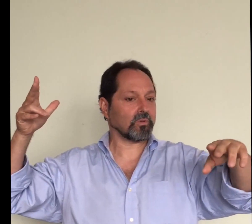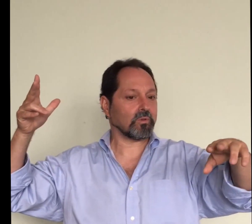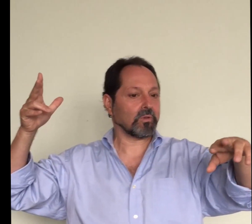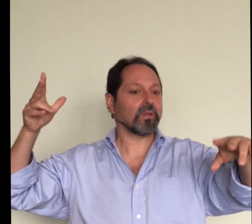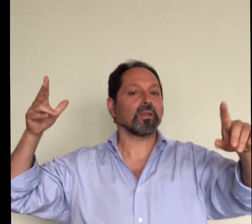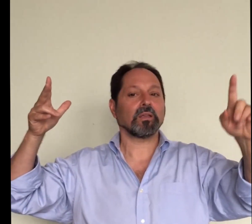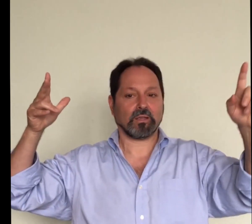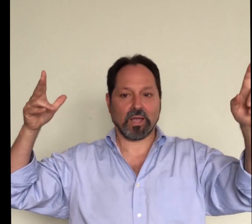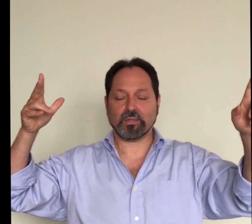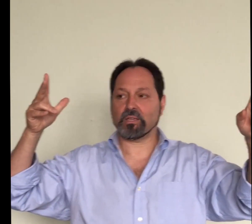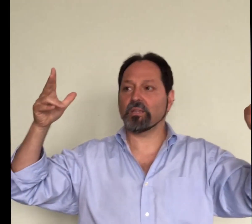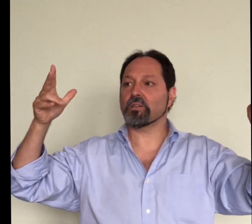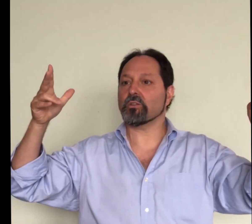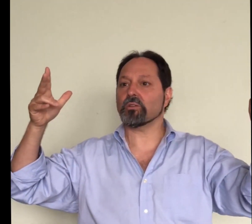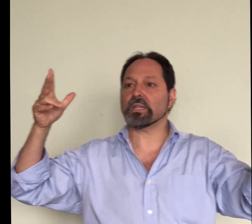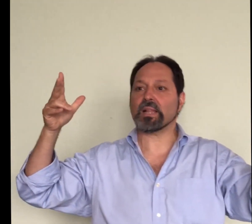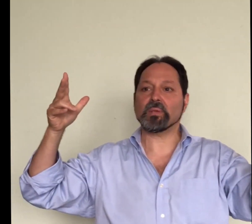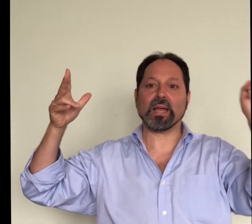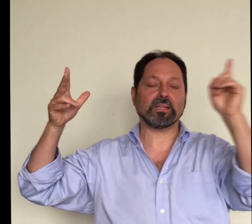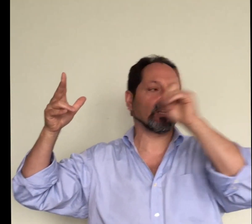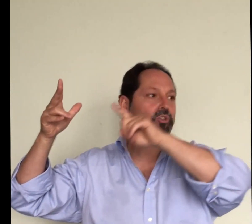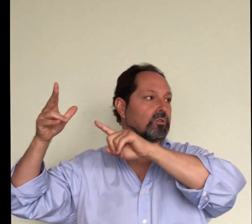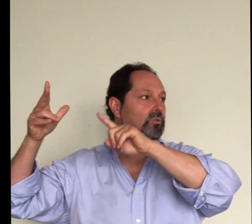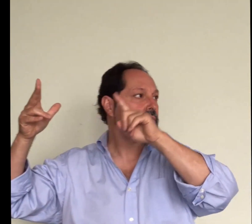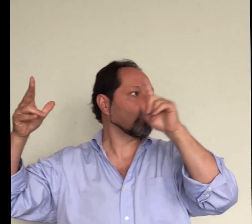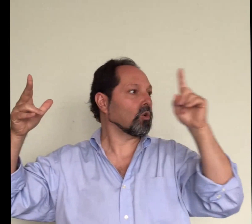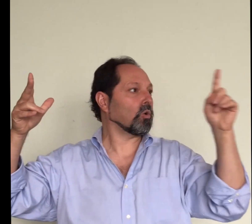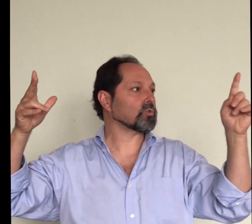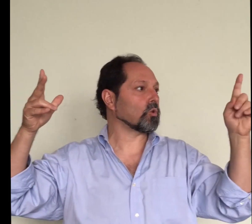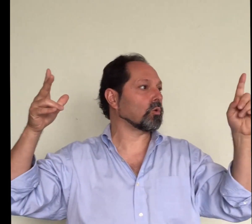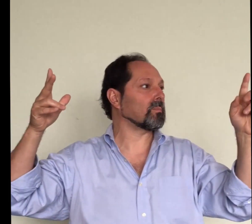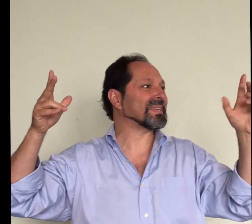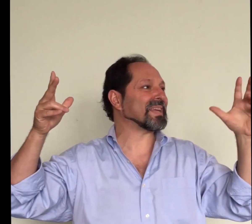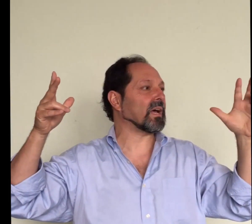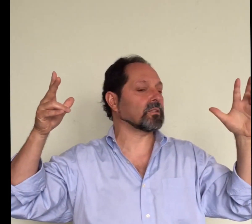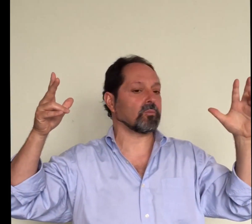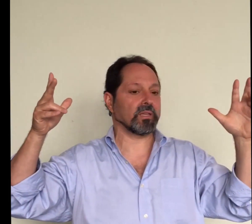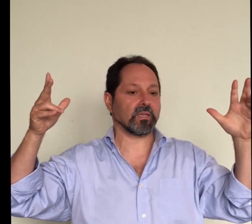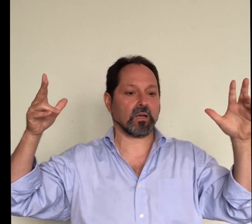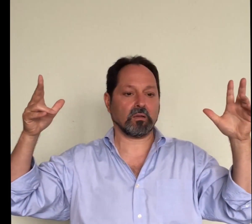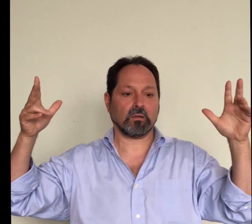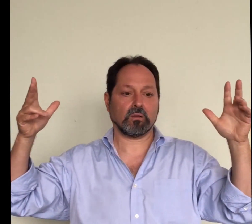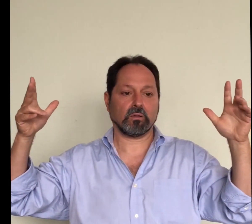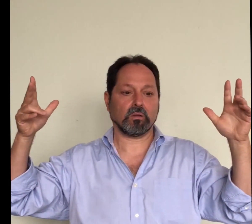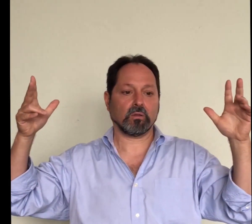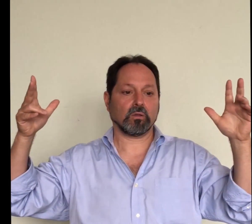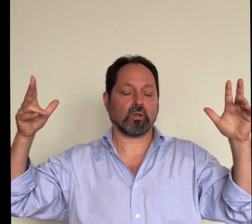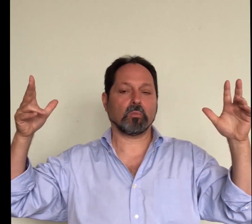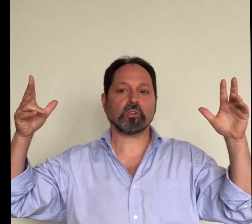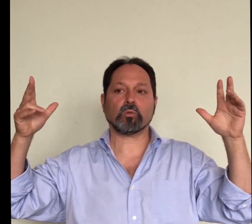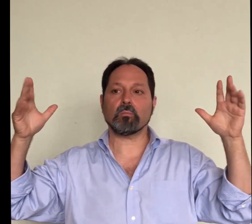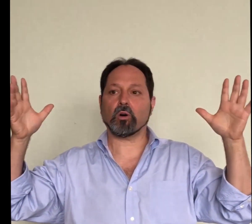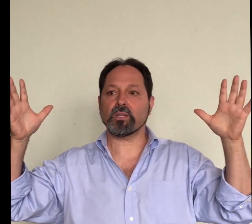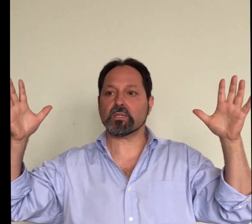at the inter thalamic adhesion also called massa intermedia commissure amolis